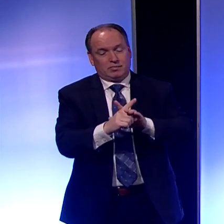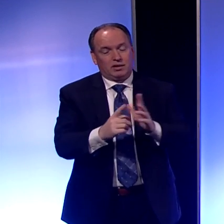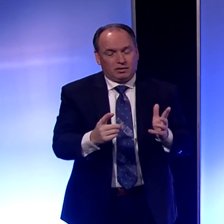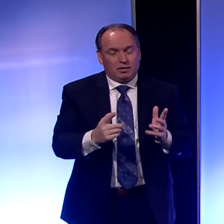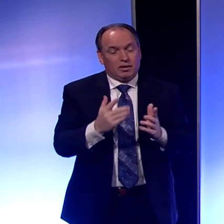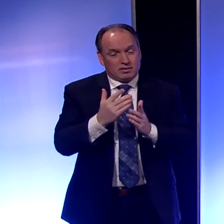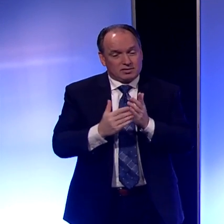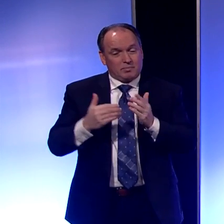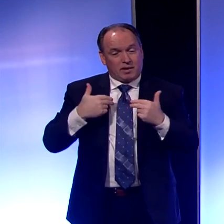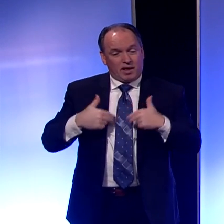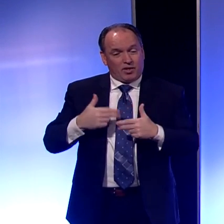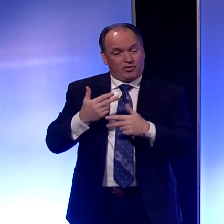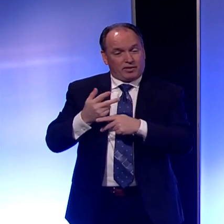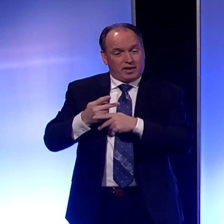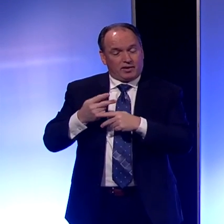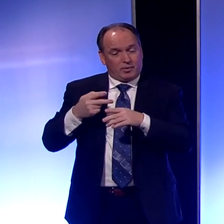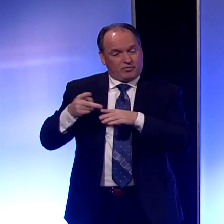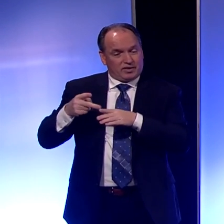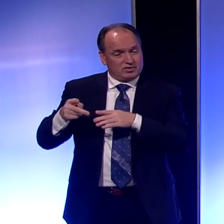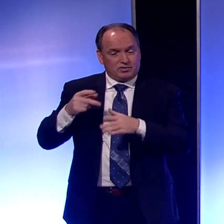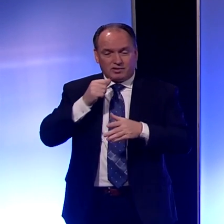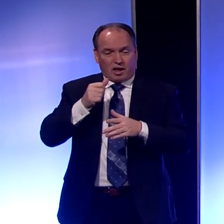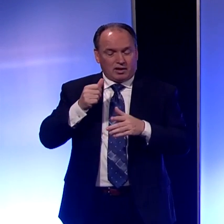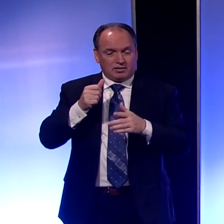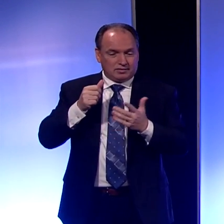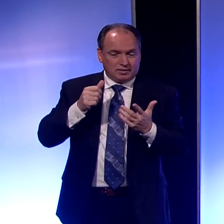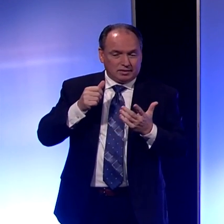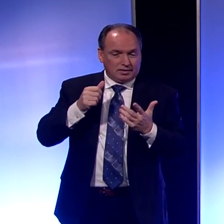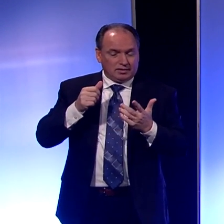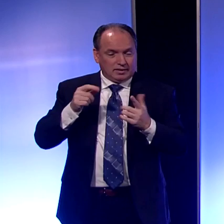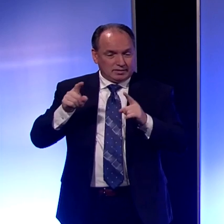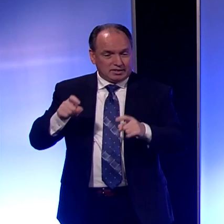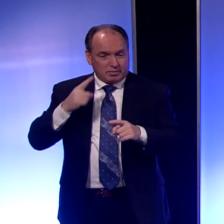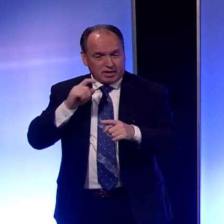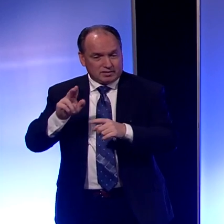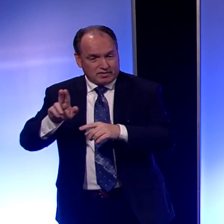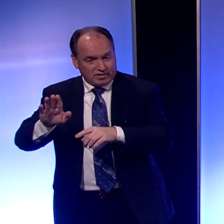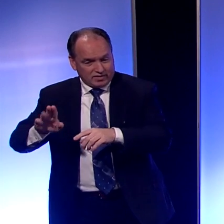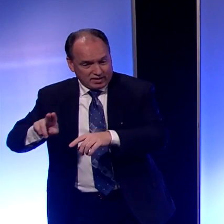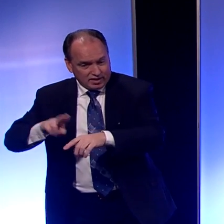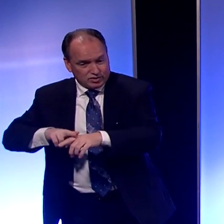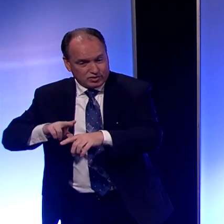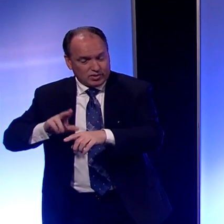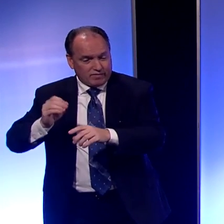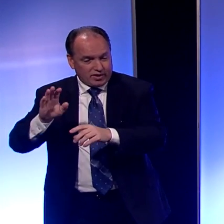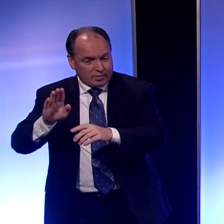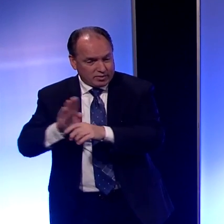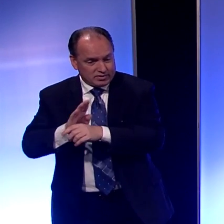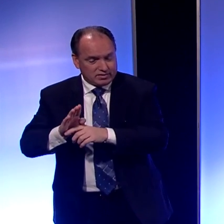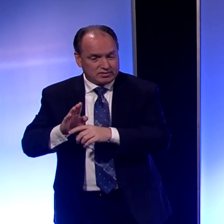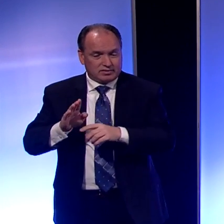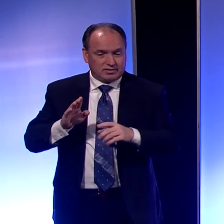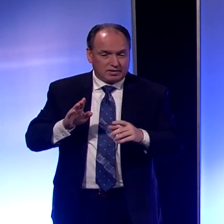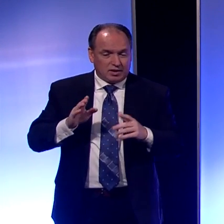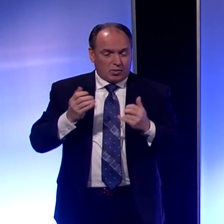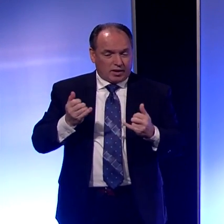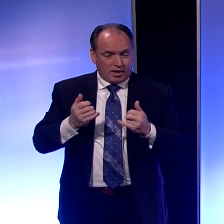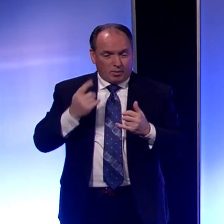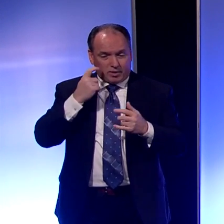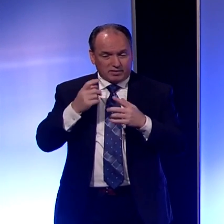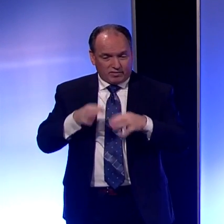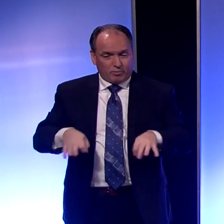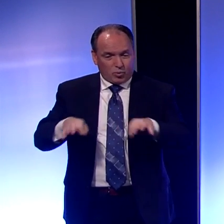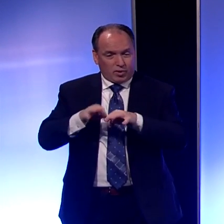some in the healthcare fields that are not asymptomatic that we test simply because of the nature of the business that they do, the work that they do and how important they are right now to the effort.